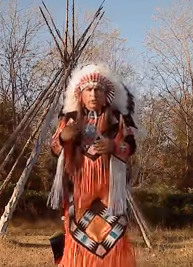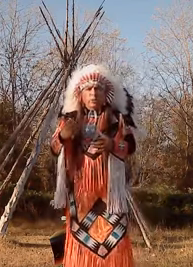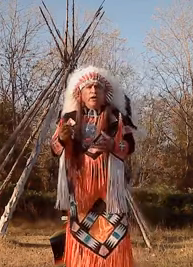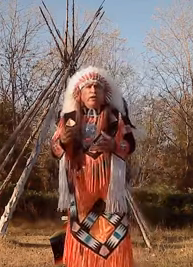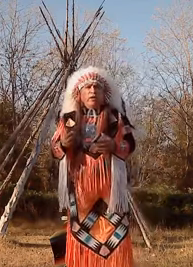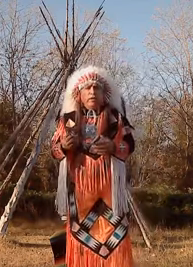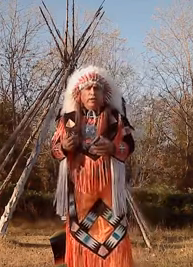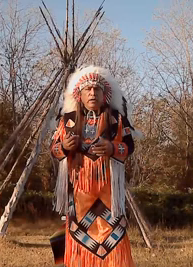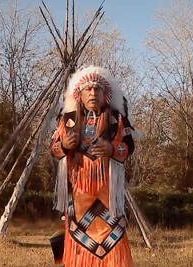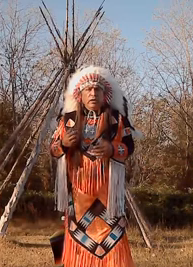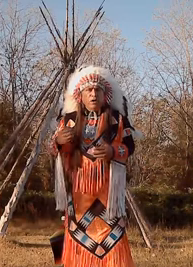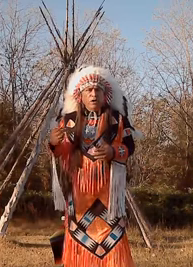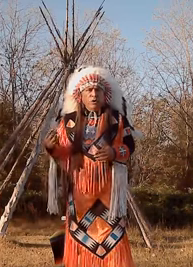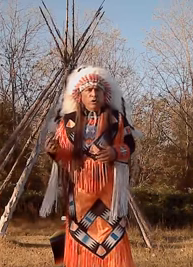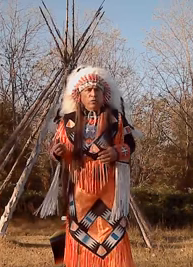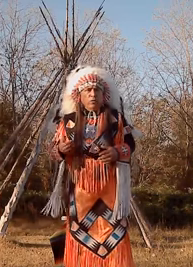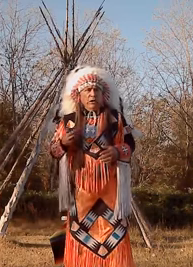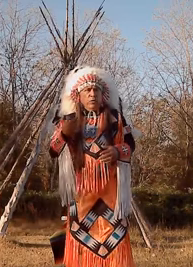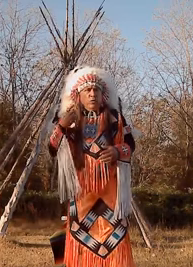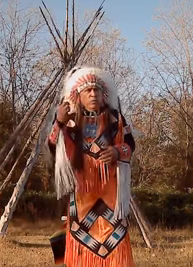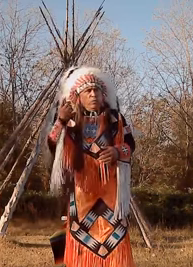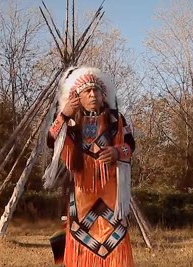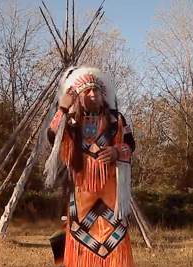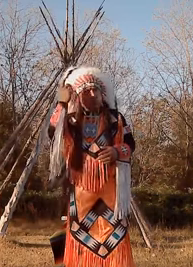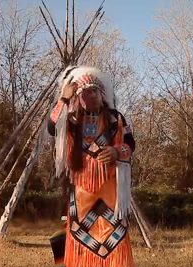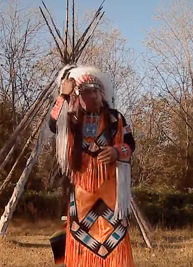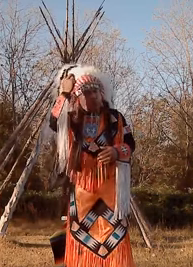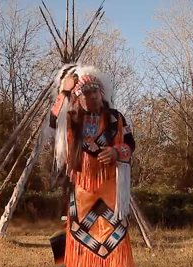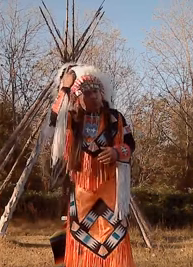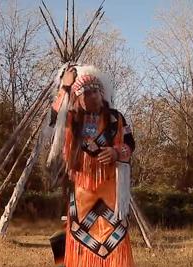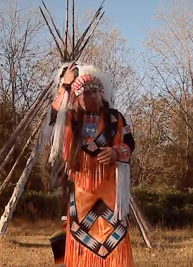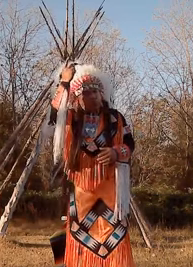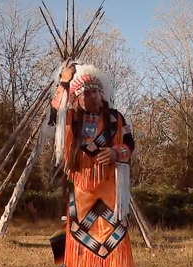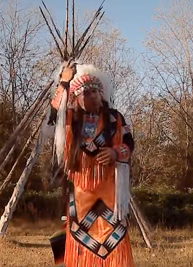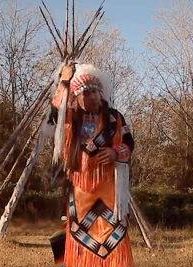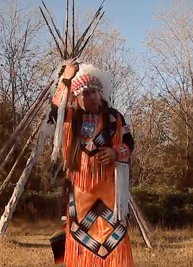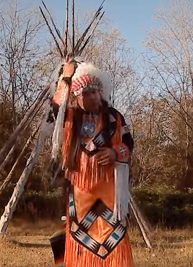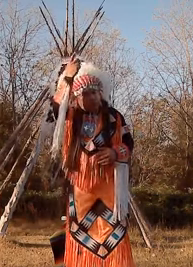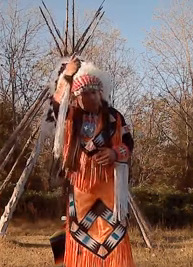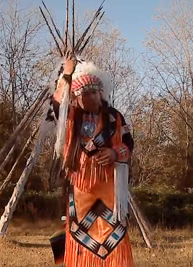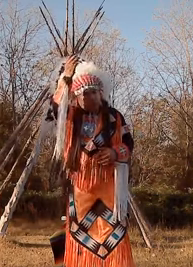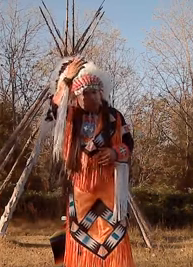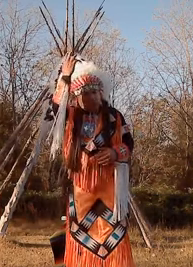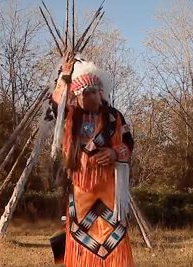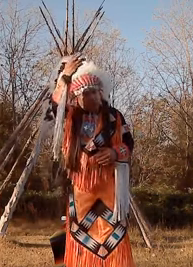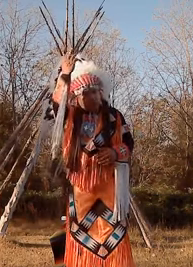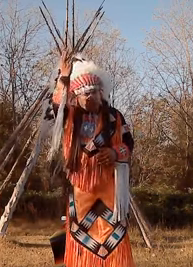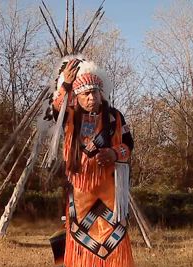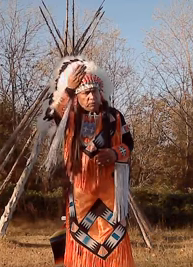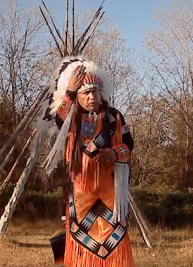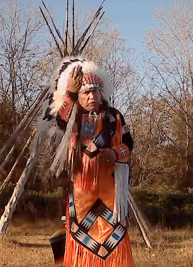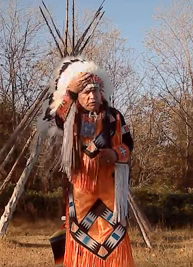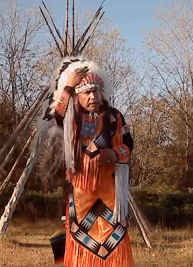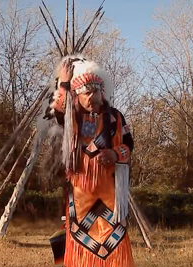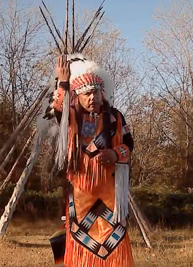prayer you know we do prayer like this or someone use their hands